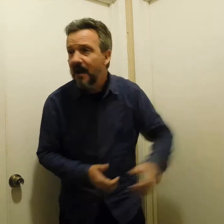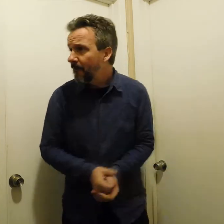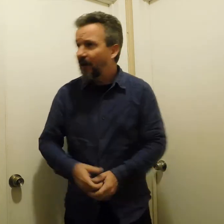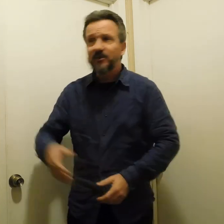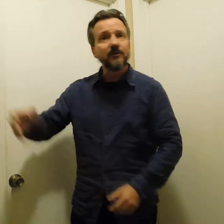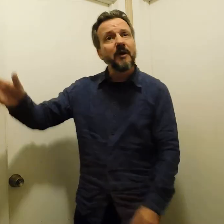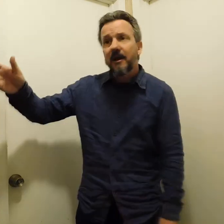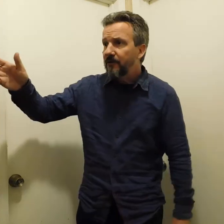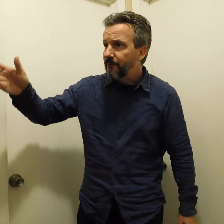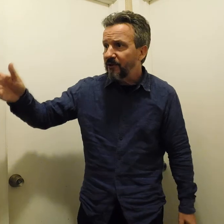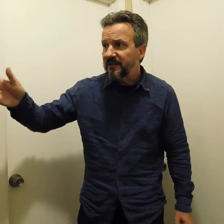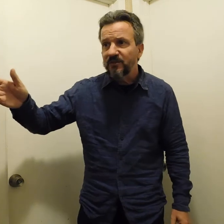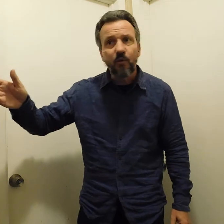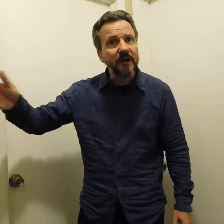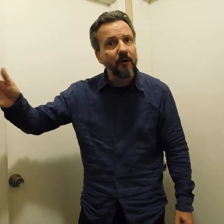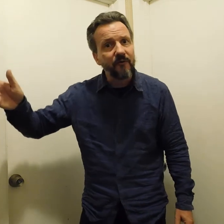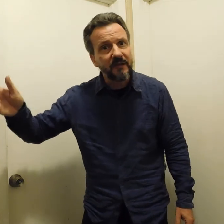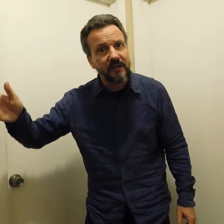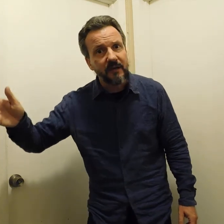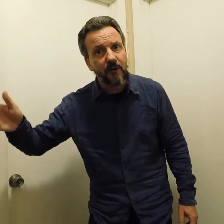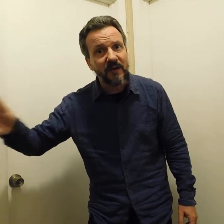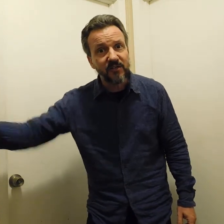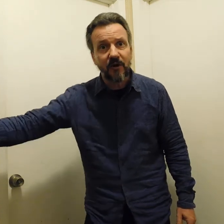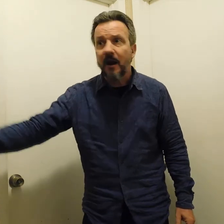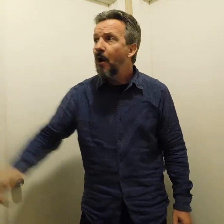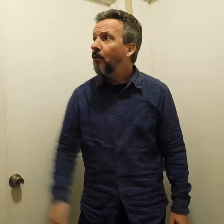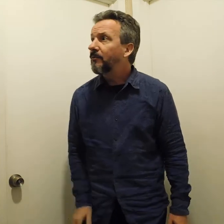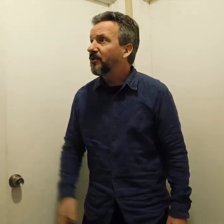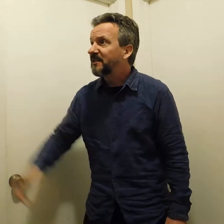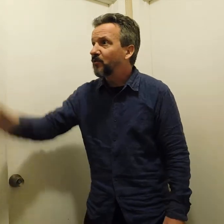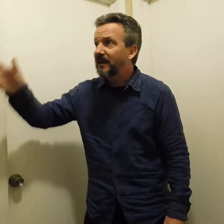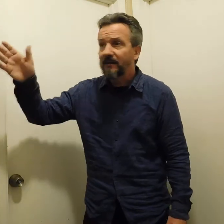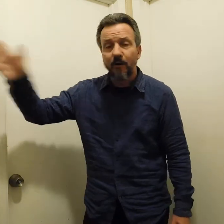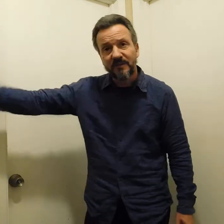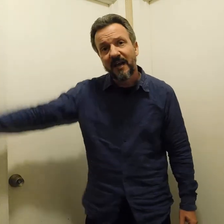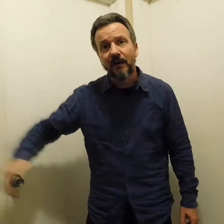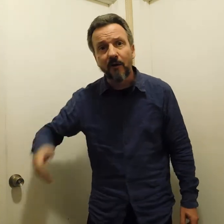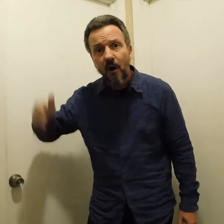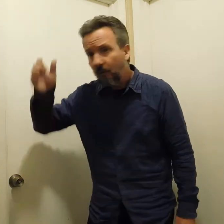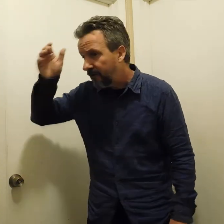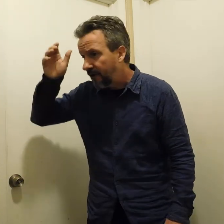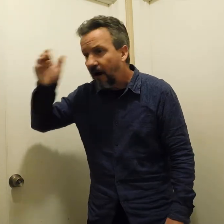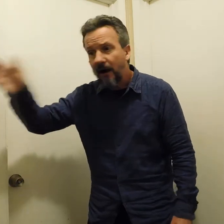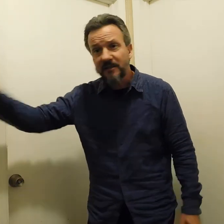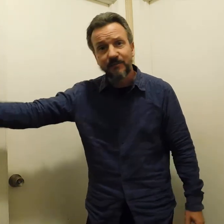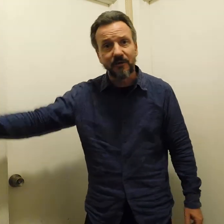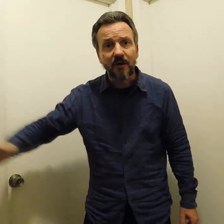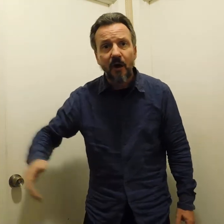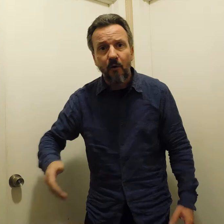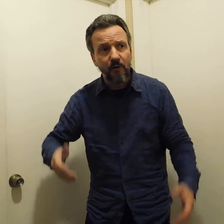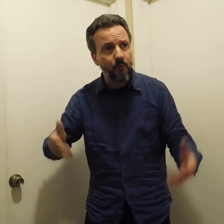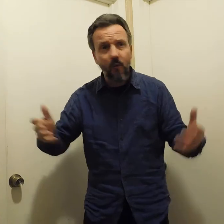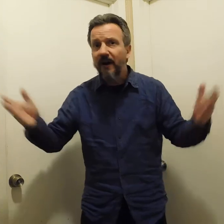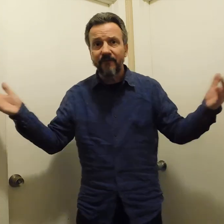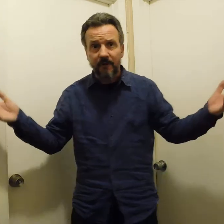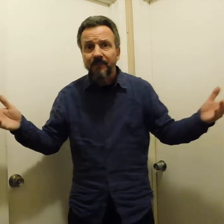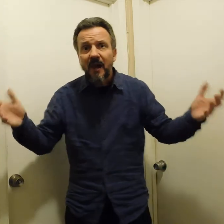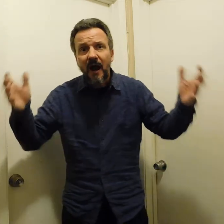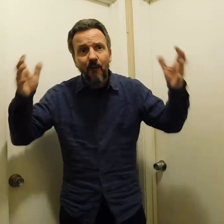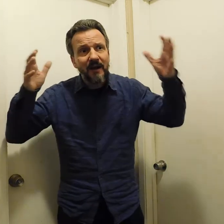but also the person that's working over at the restaurant or the person that's working at the hotel or the hospital or wherever. I want